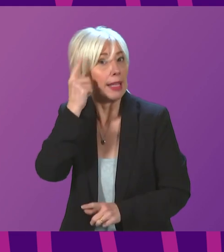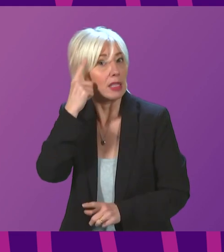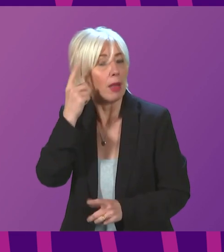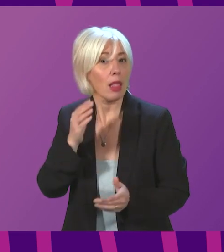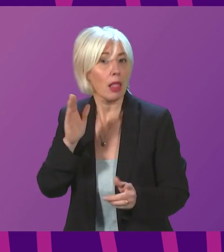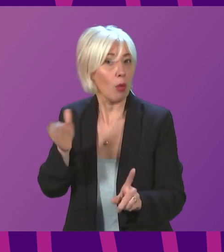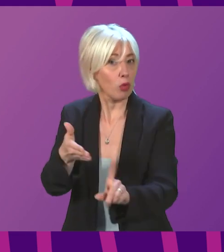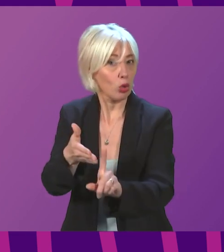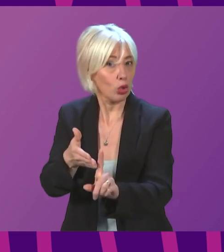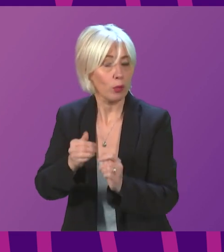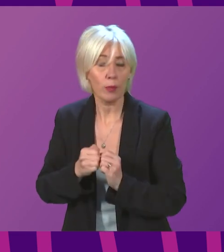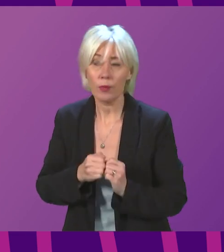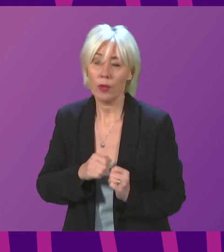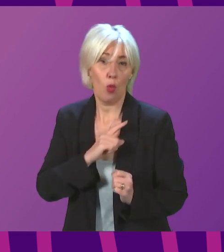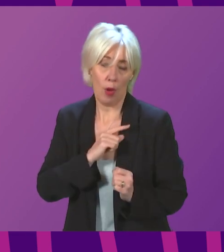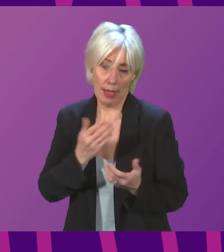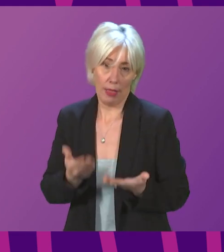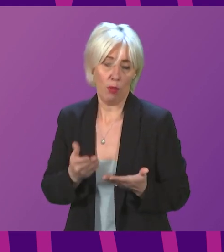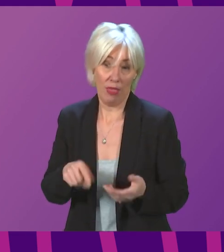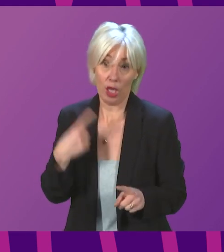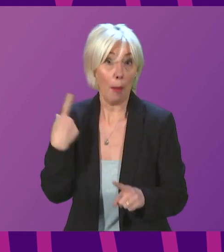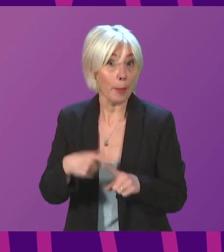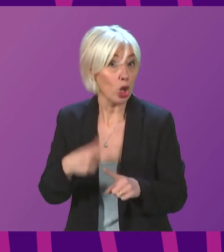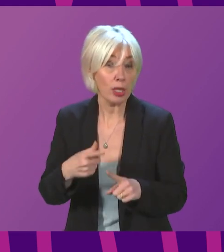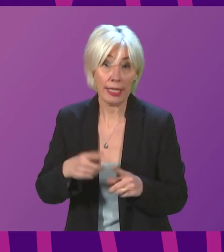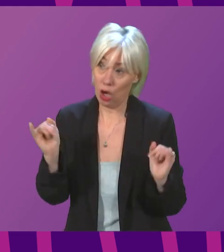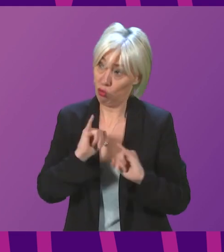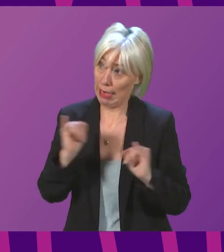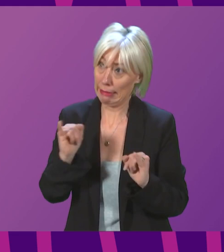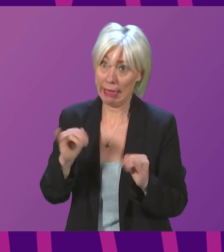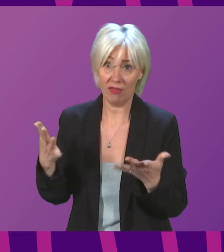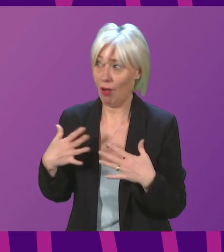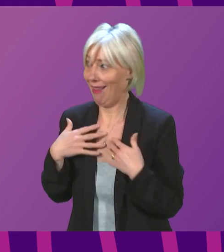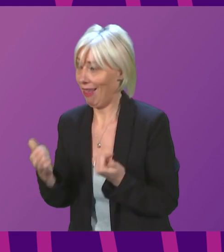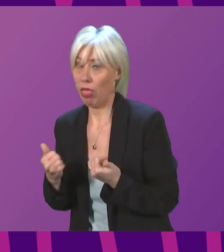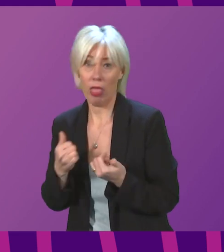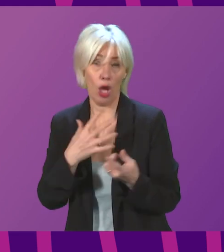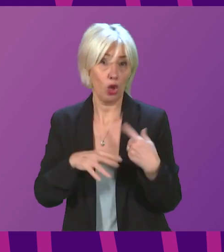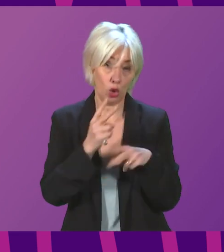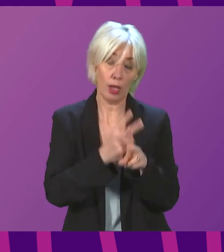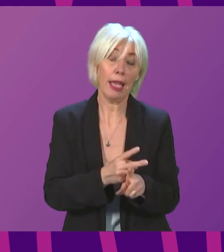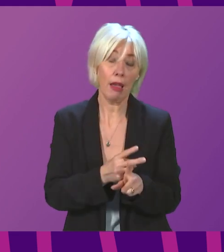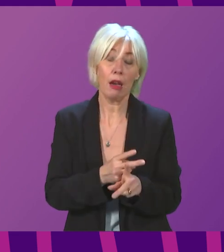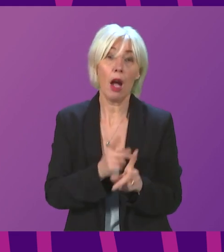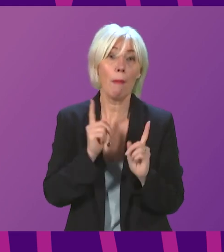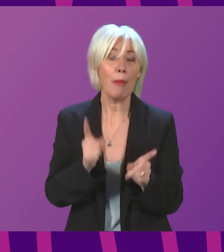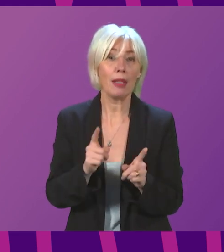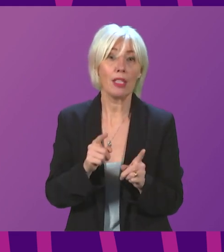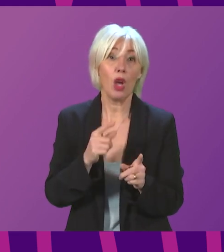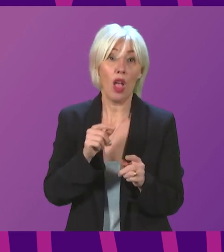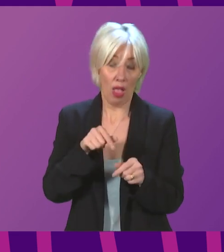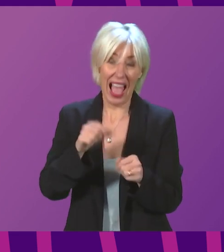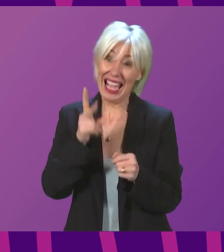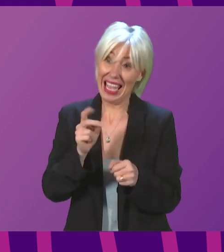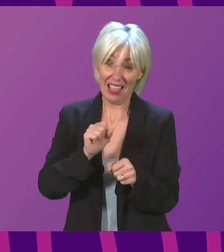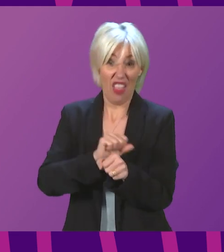take through what is an emergency crisis situation for health and social care. But we come back to the point we need to suppress this